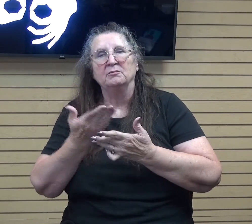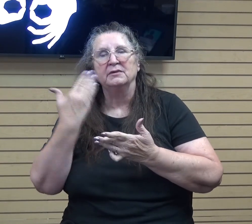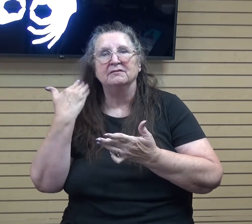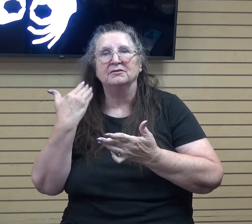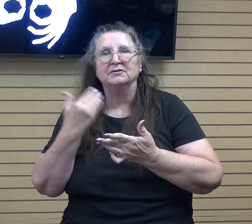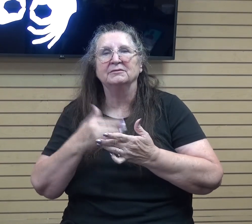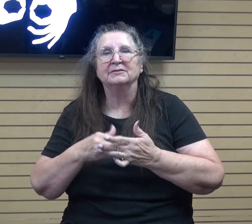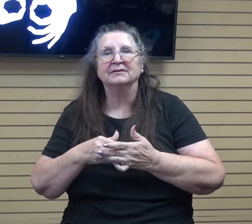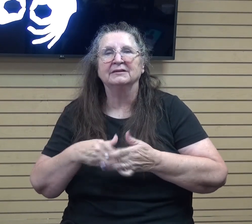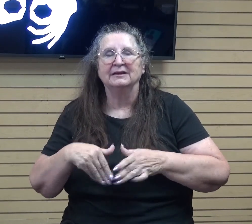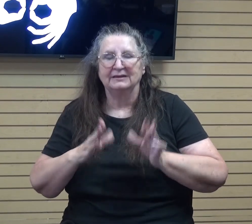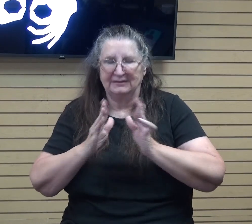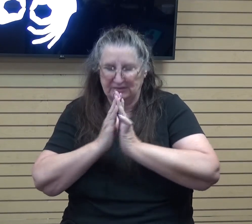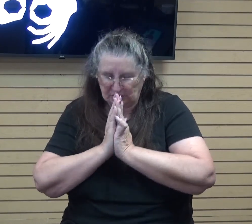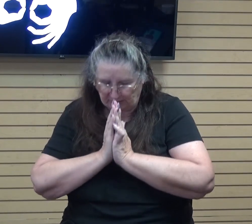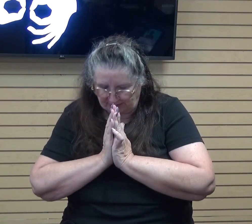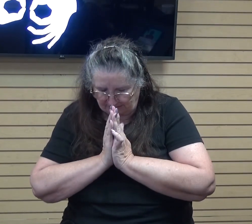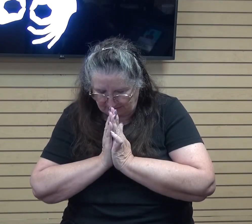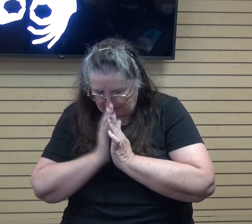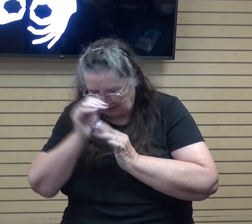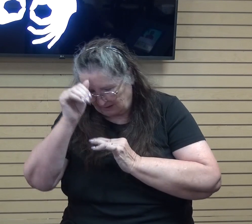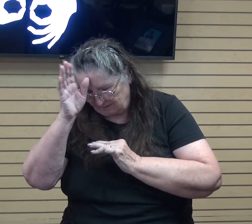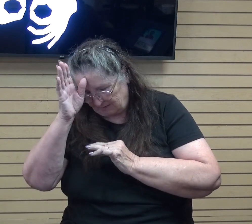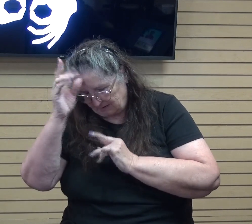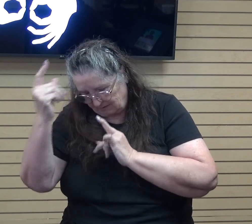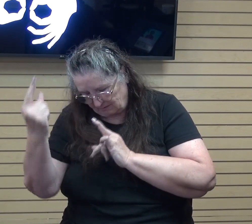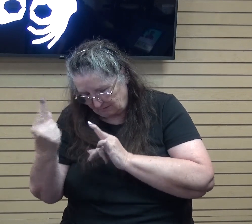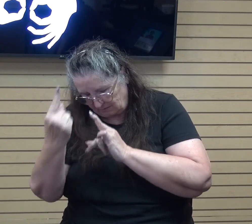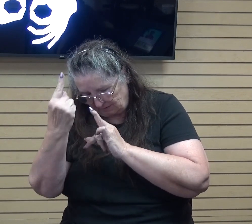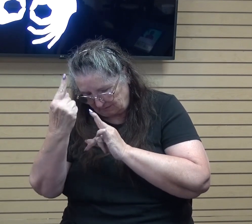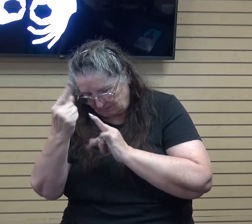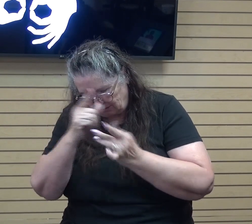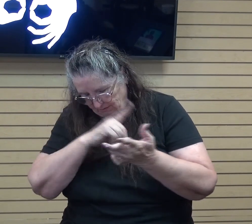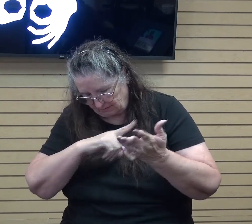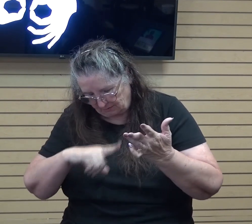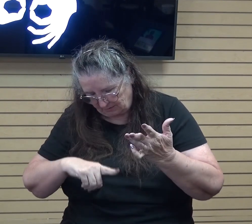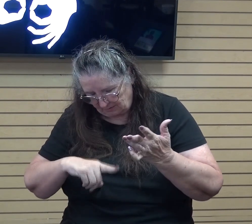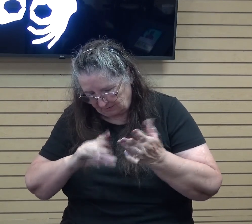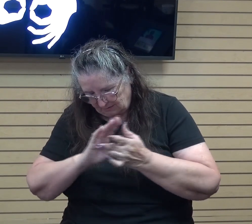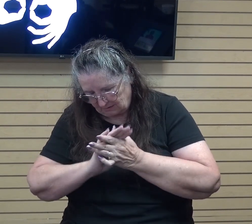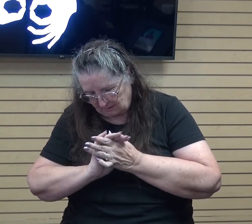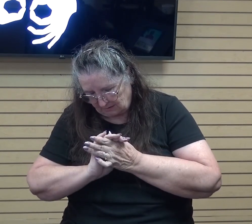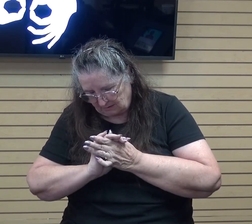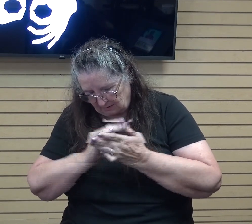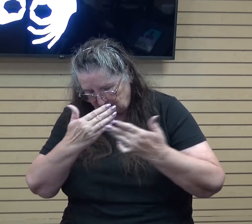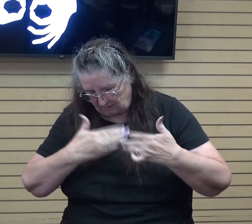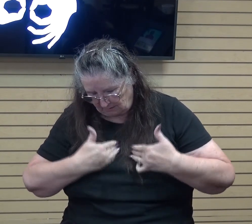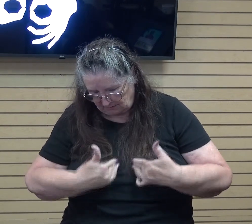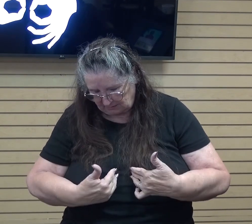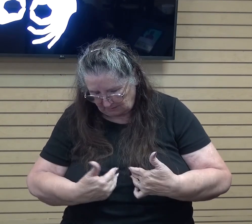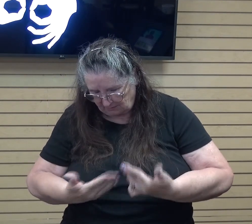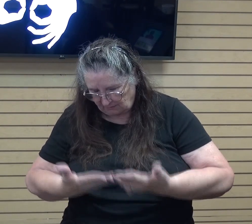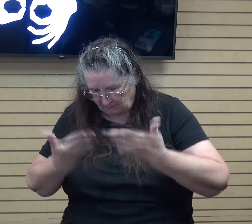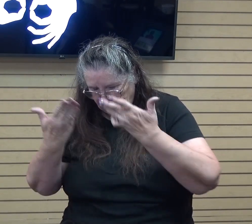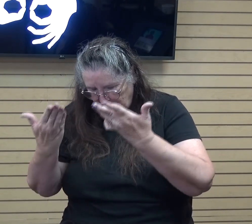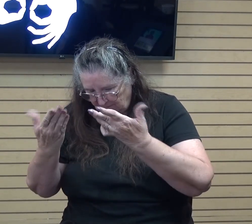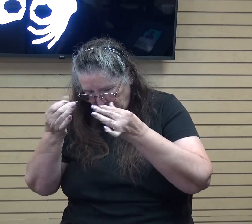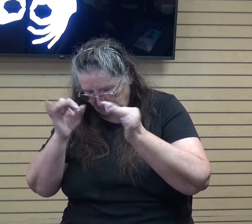let's pray. Father, we just come before you, Lord, and offer ourselves to you freely, freely